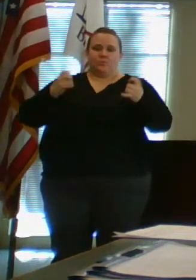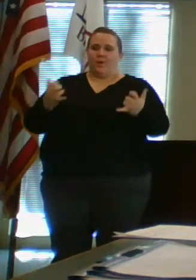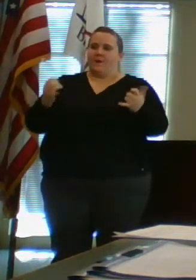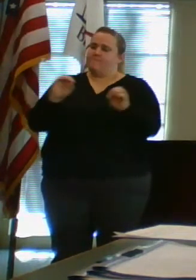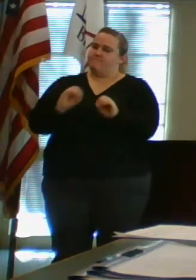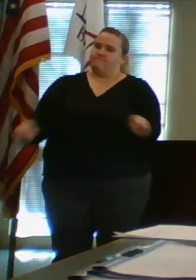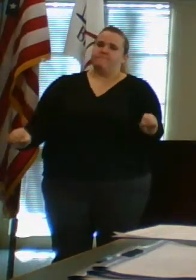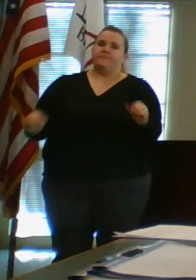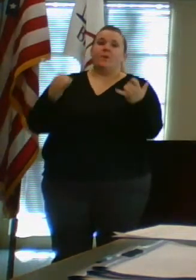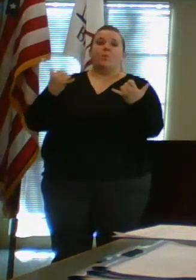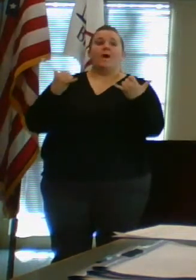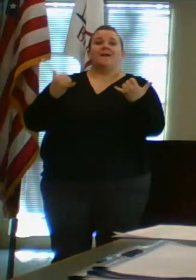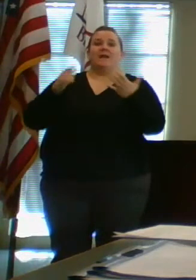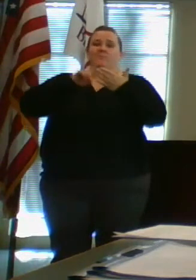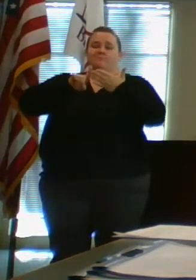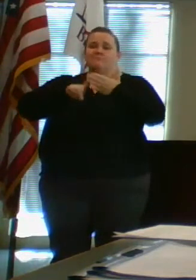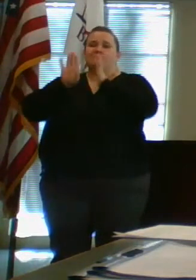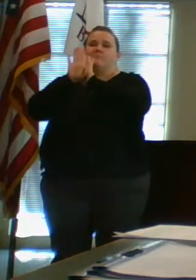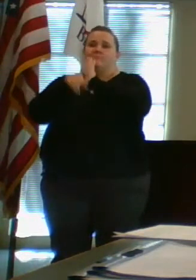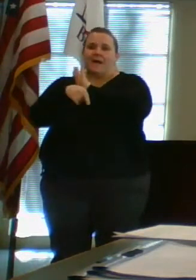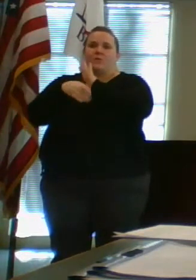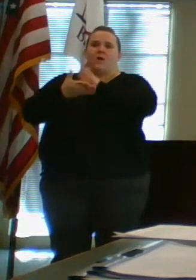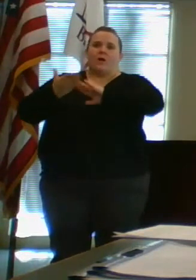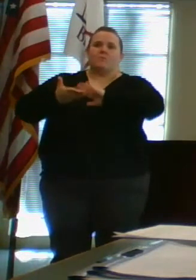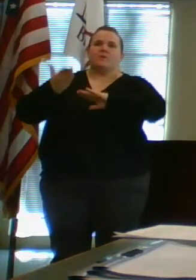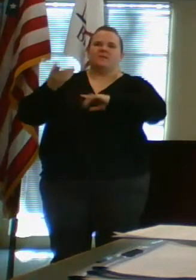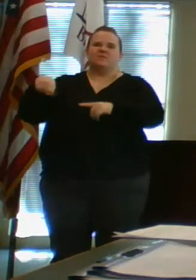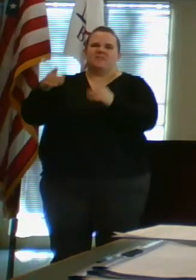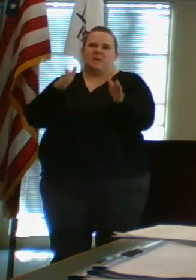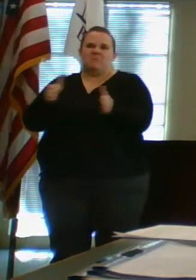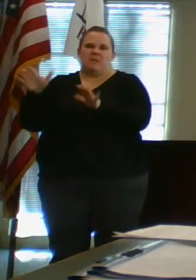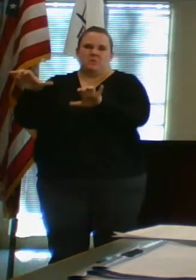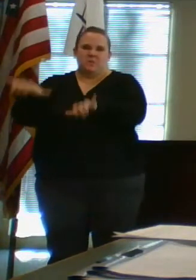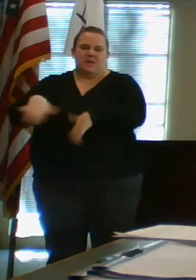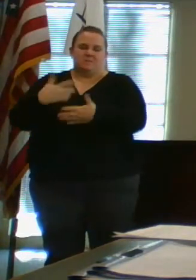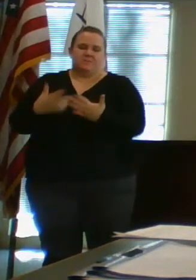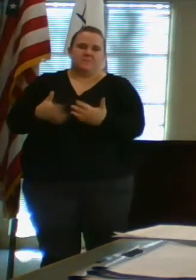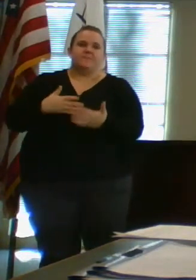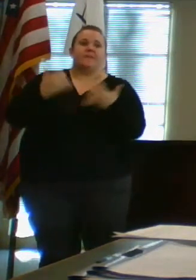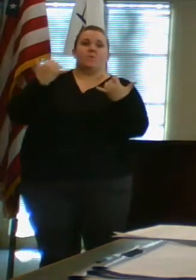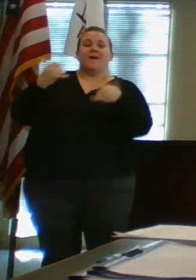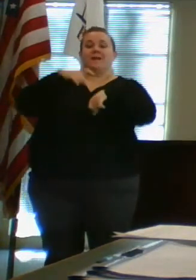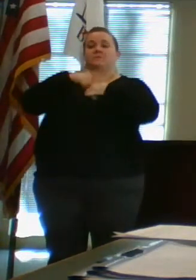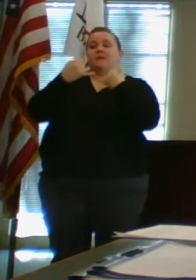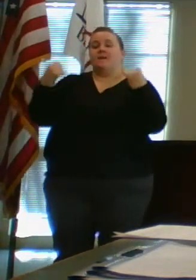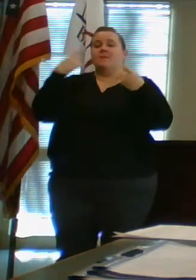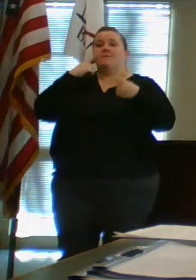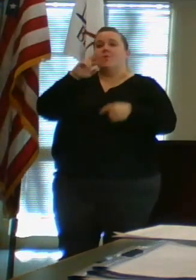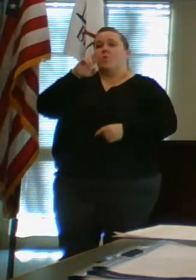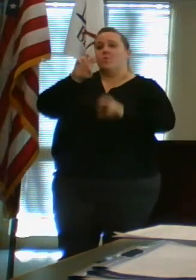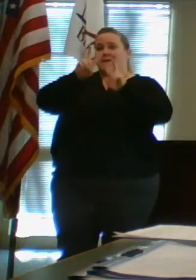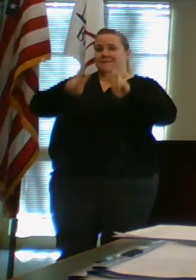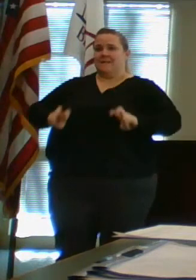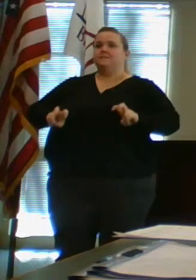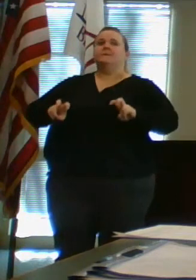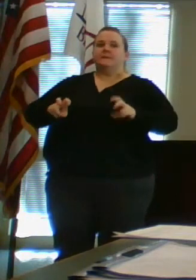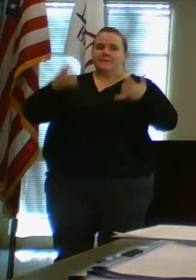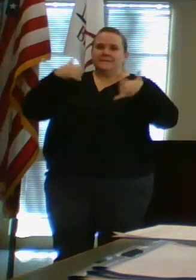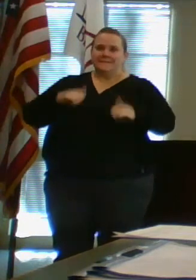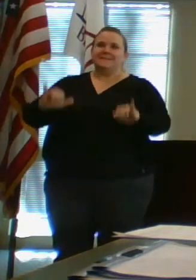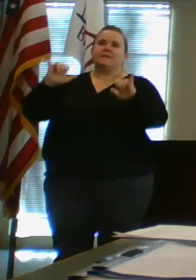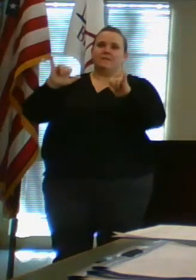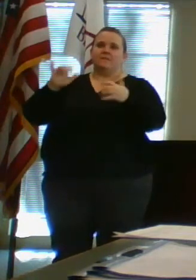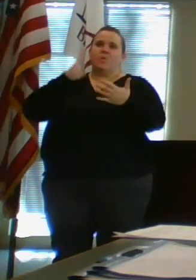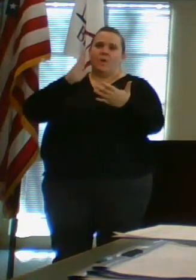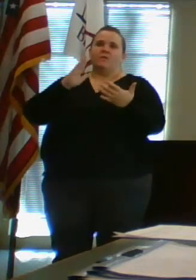currently doing some background operation that they had planned to do. So at this point, the timeline for the reassessment appears still to be on